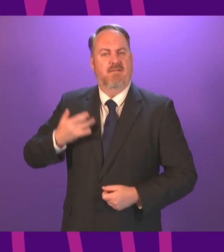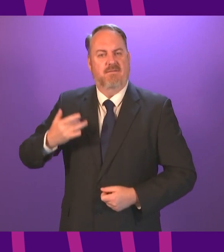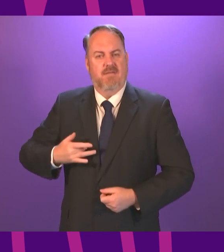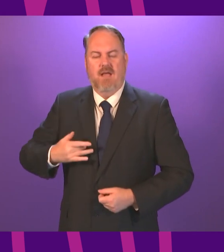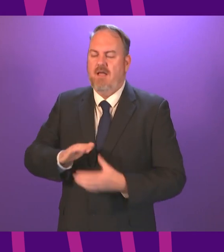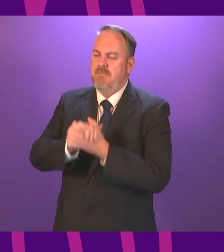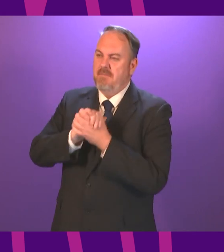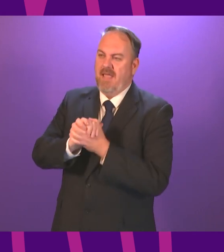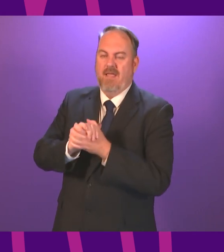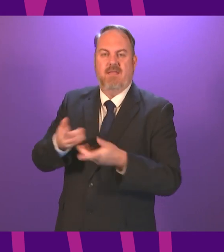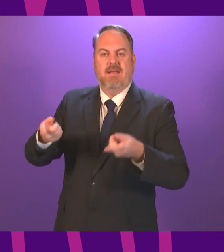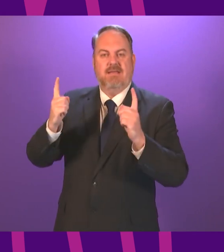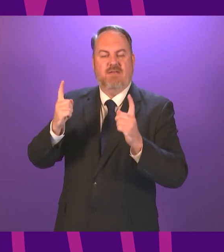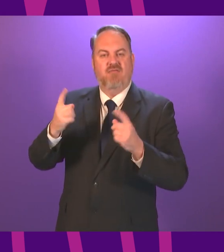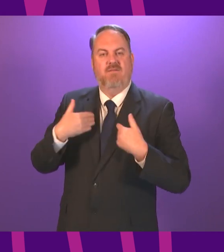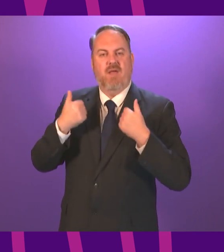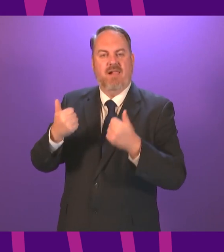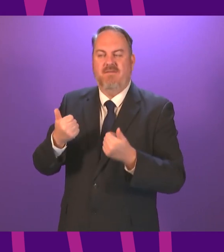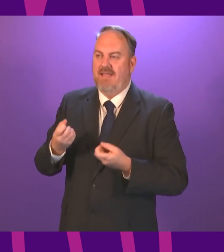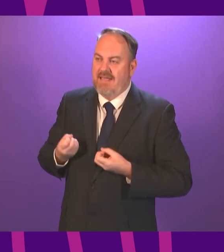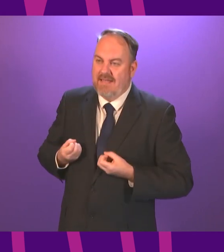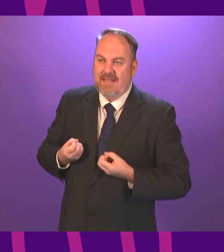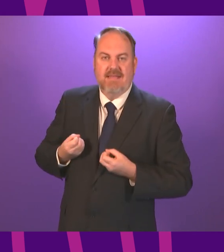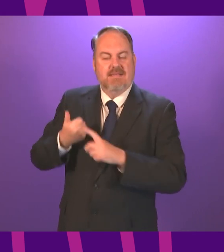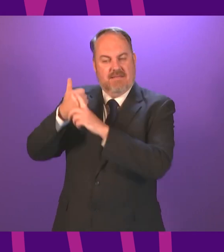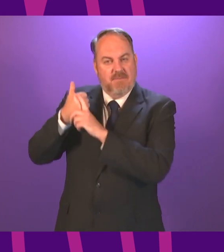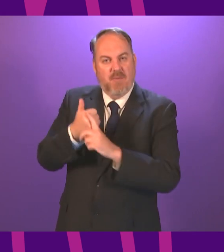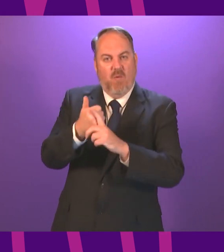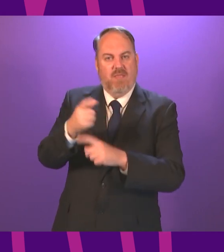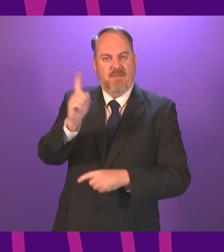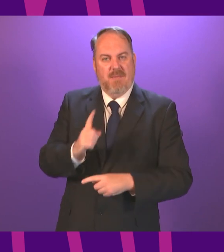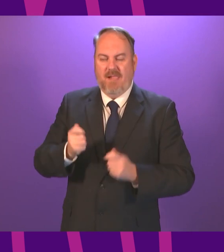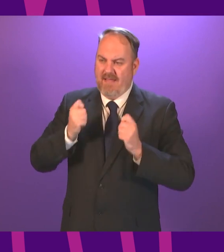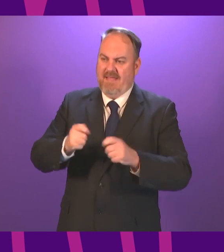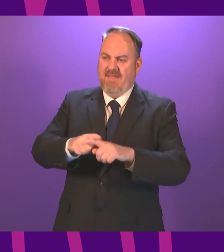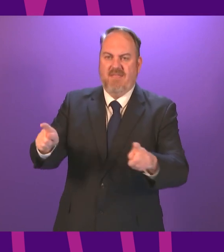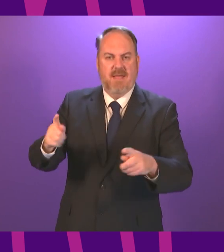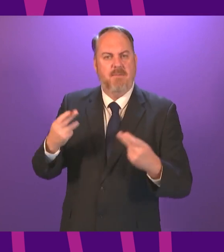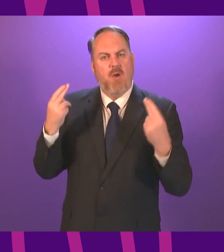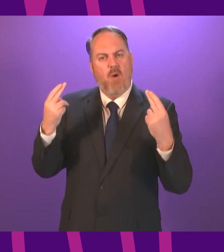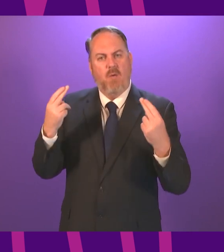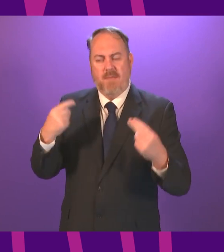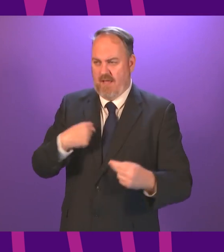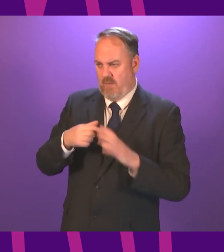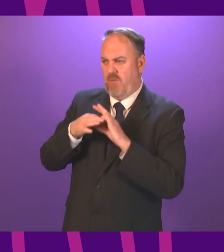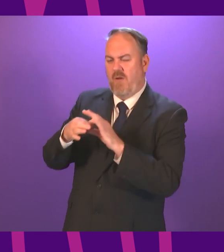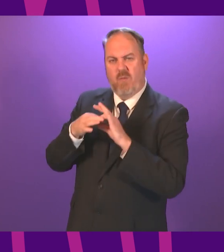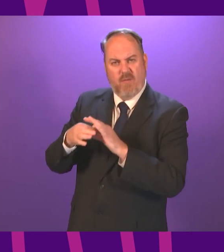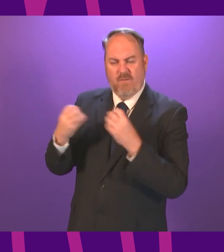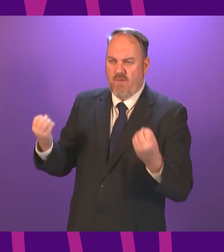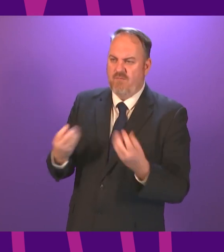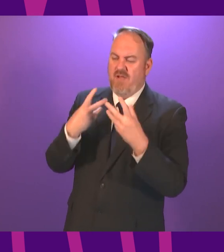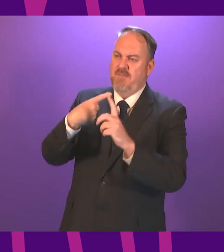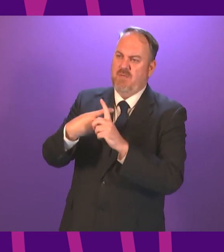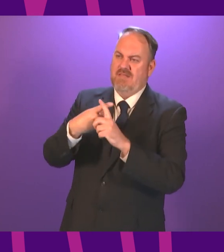for health to give the people hope again and I will work with all of you for a brighter healthier future